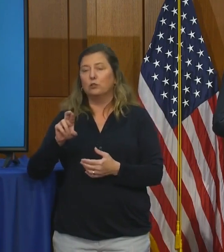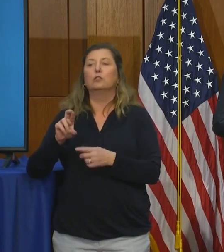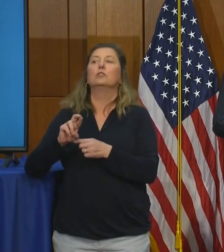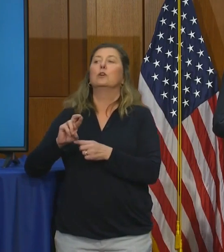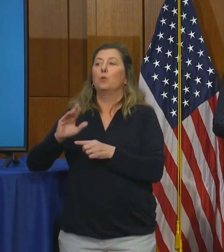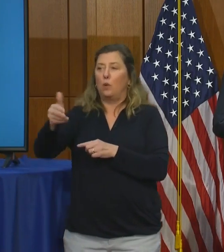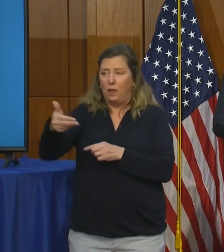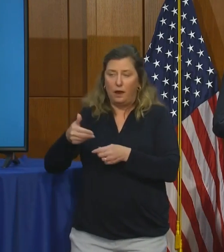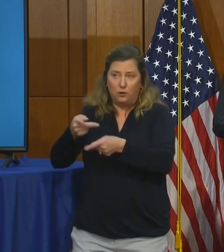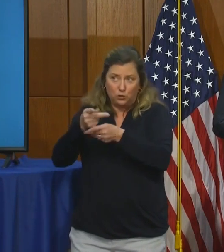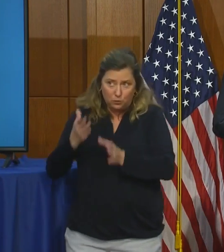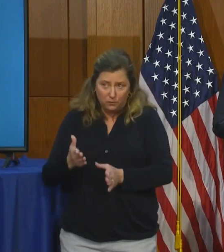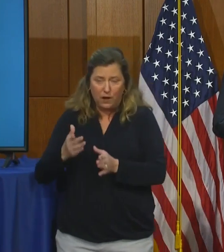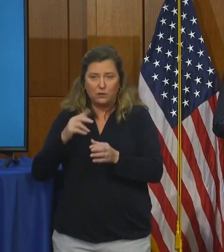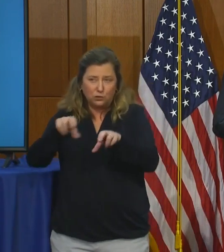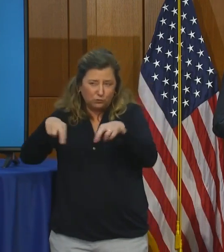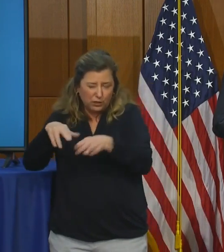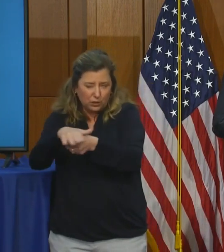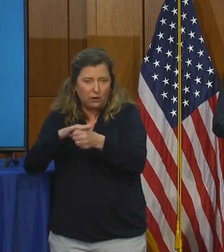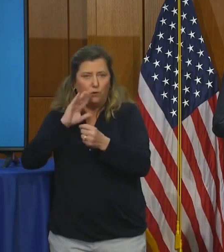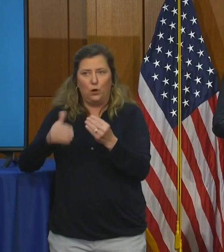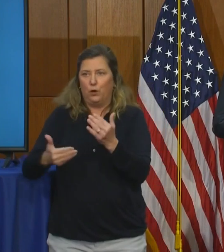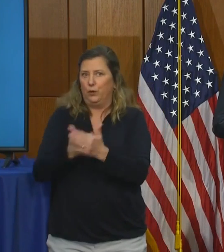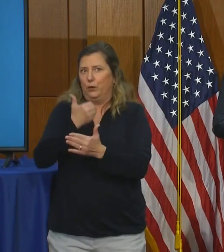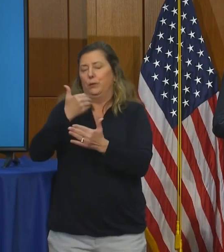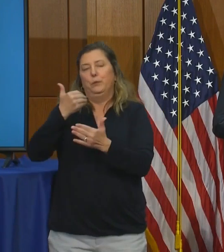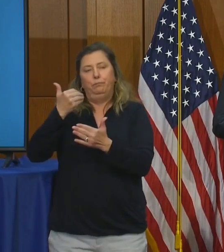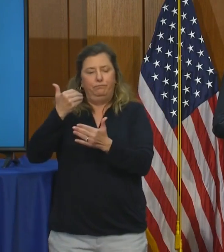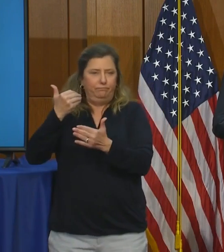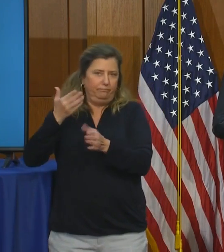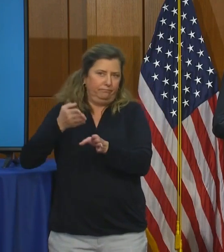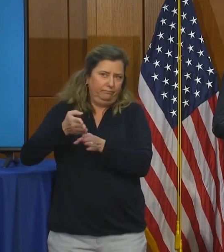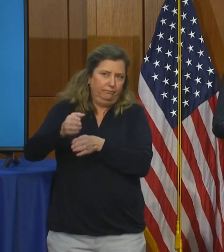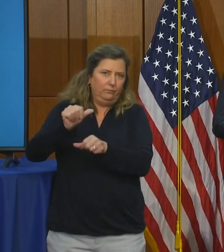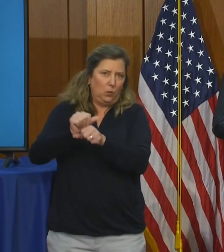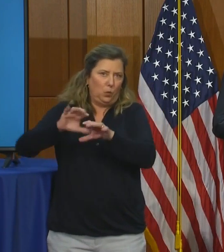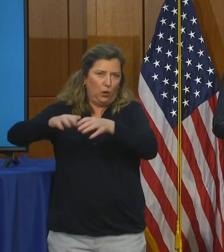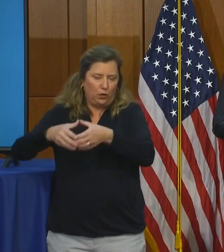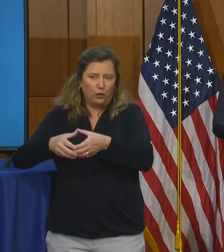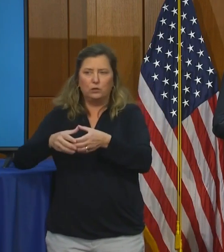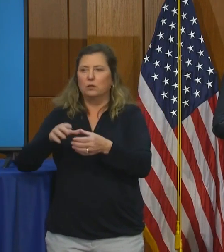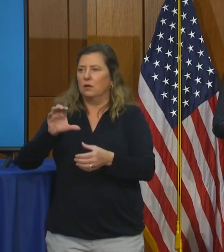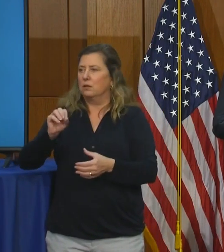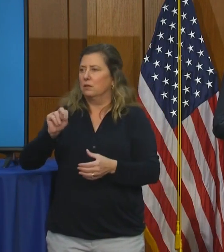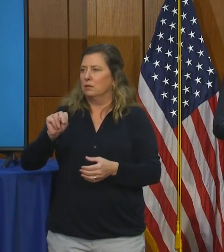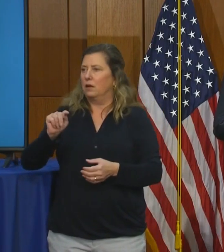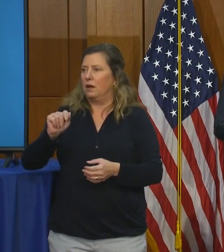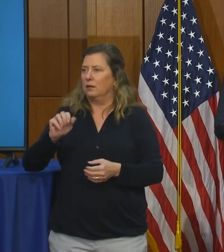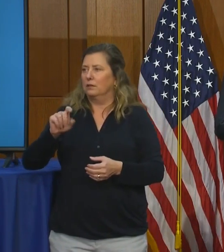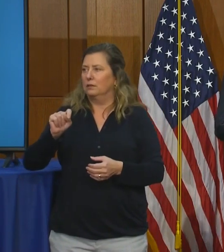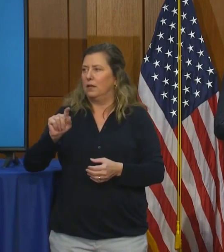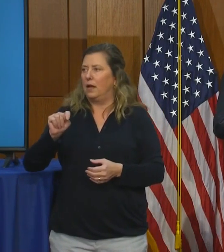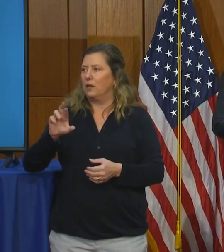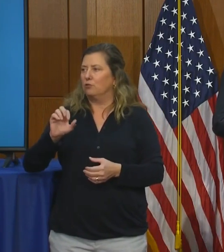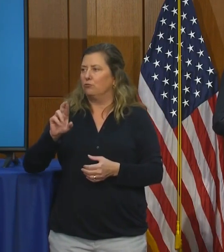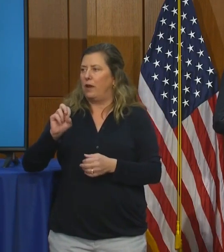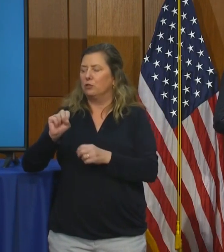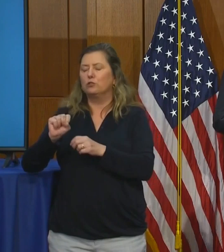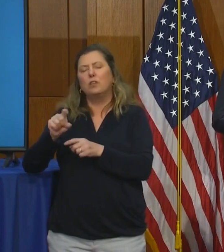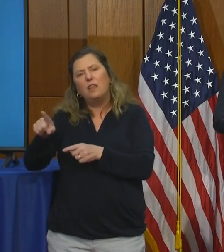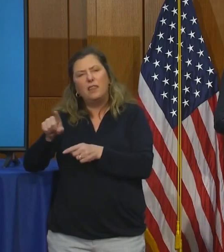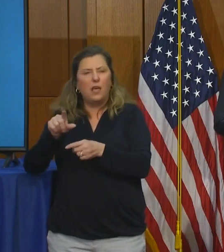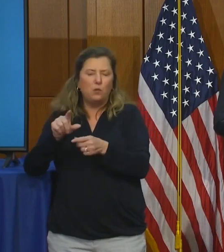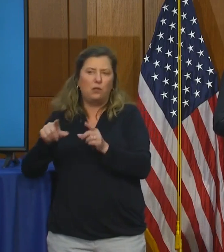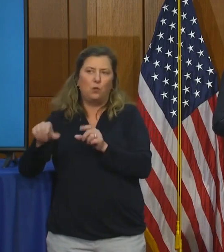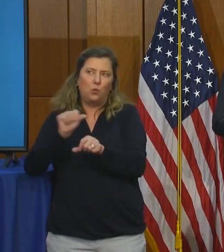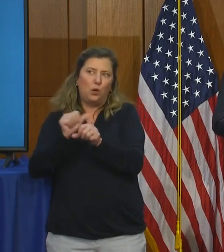areas for this new additional workforce of contact tracers who will augment the some